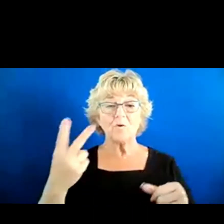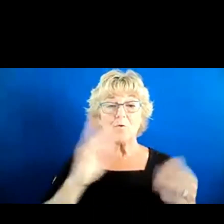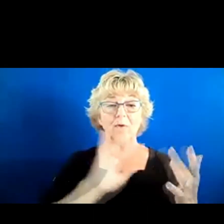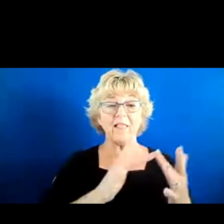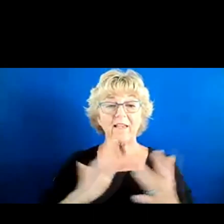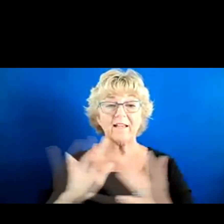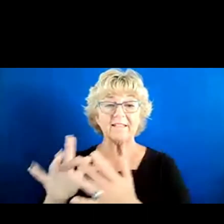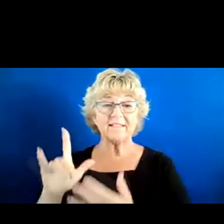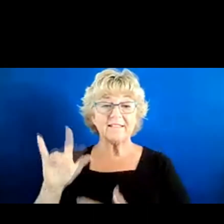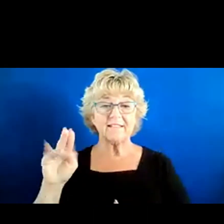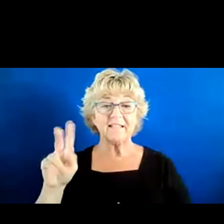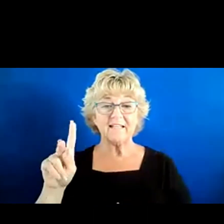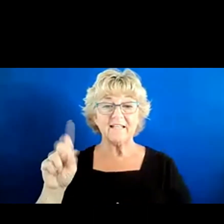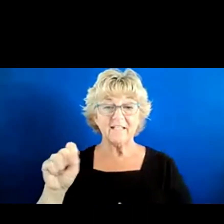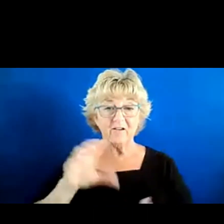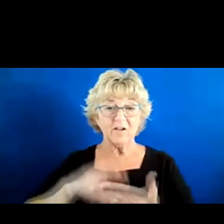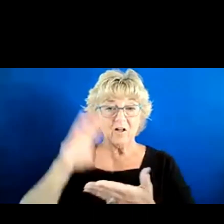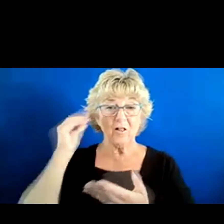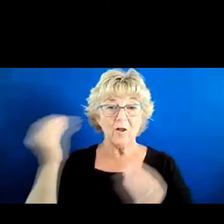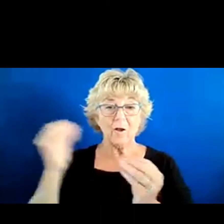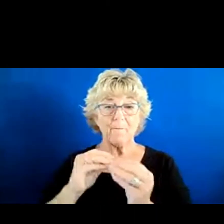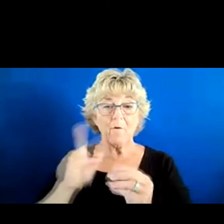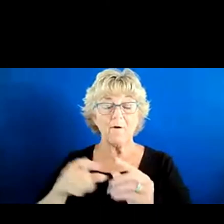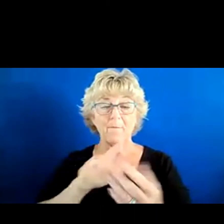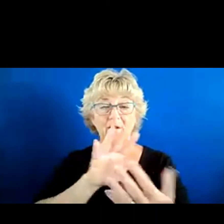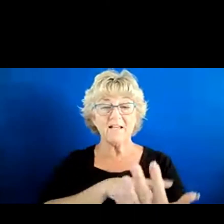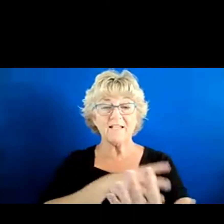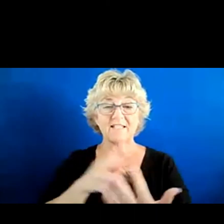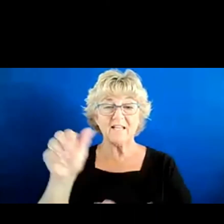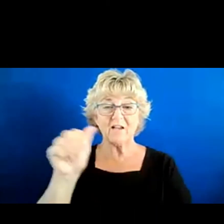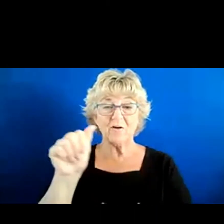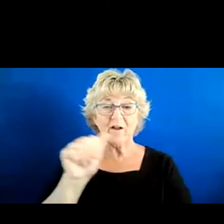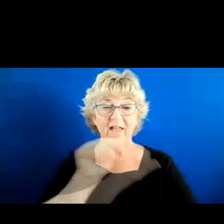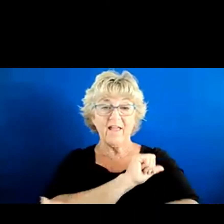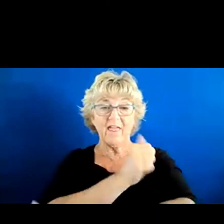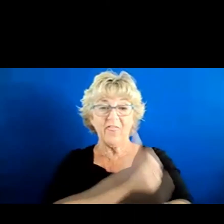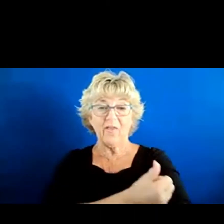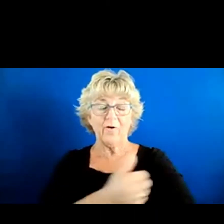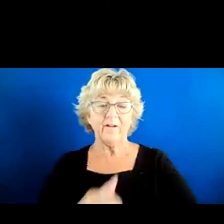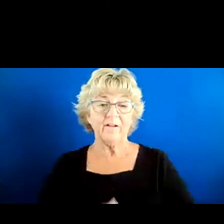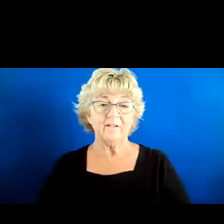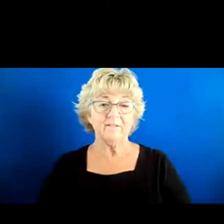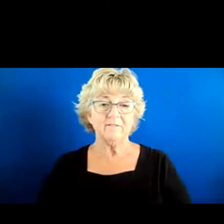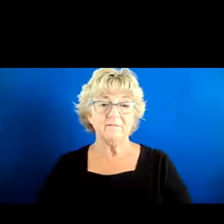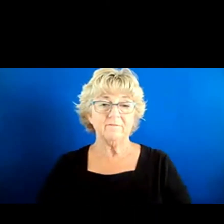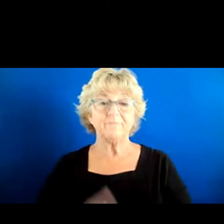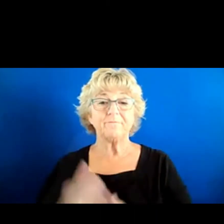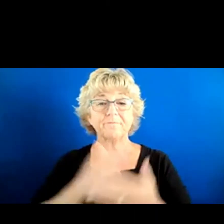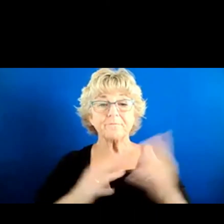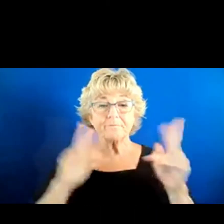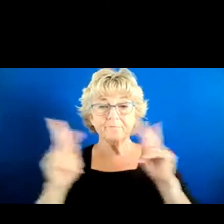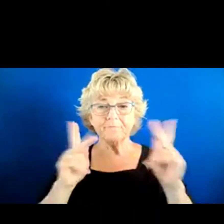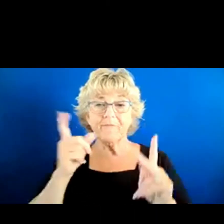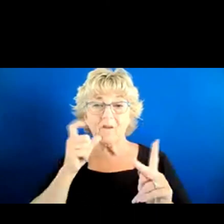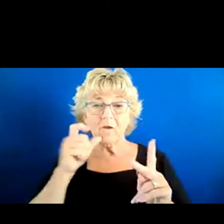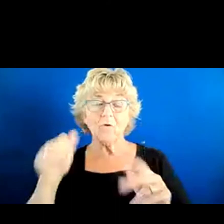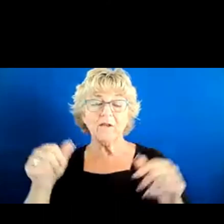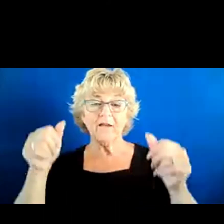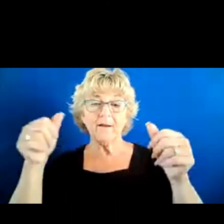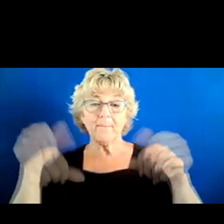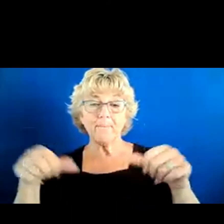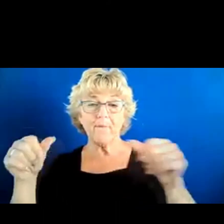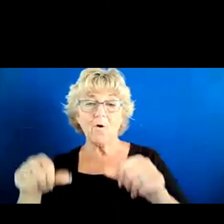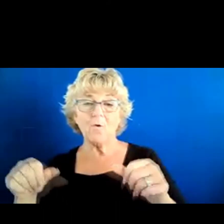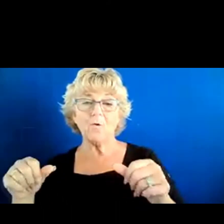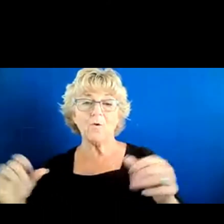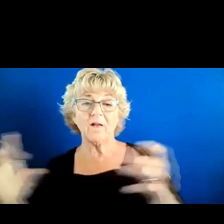where you can learn a lot more about the Schedule A hiring authority. And I'm sure there are people on this call who can post links where people can